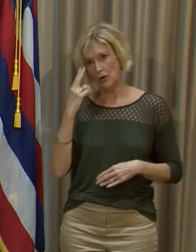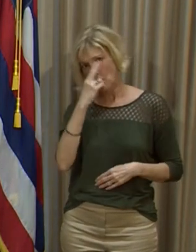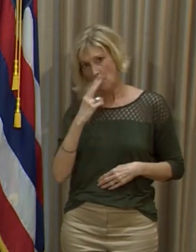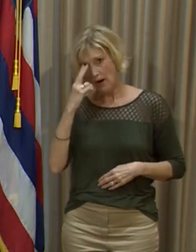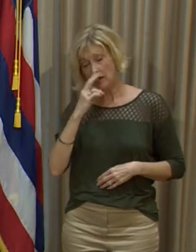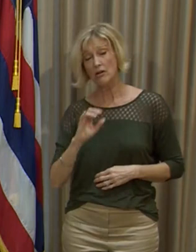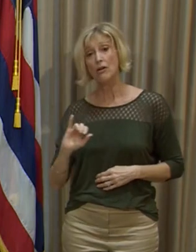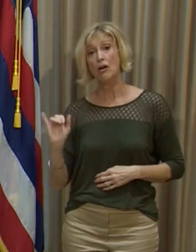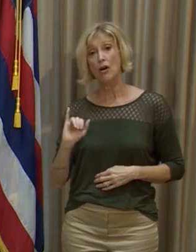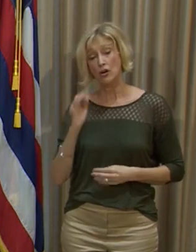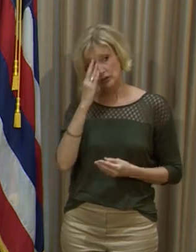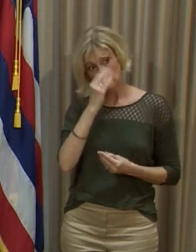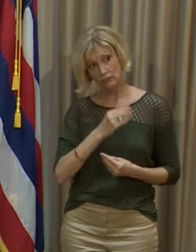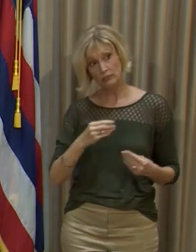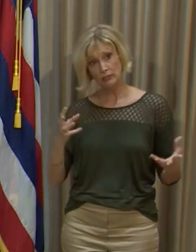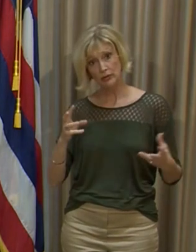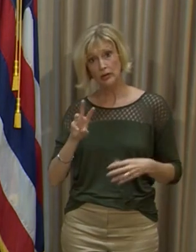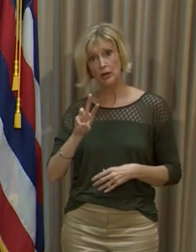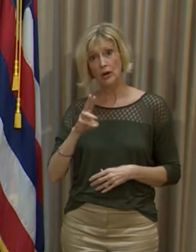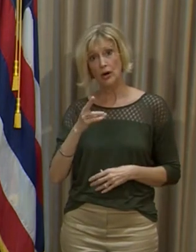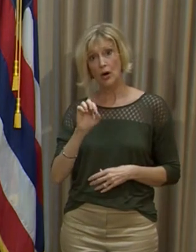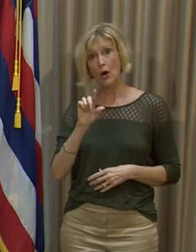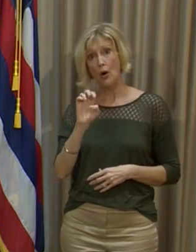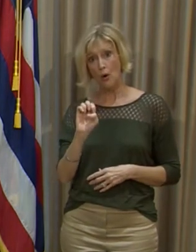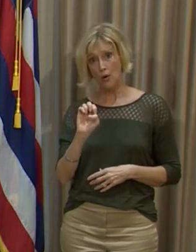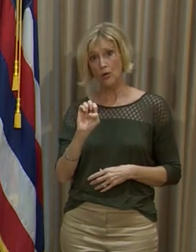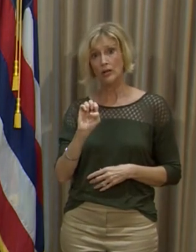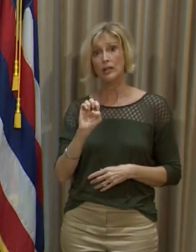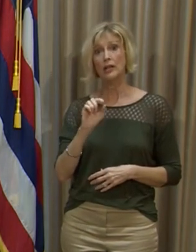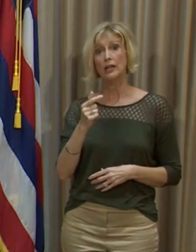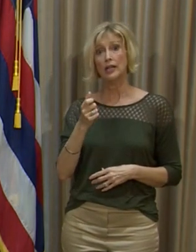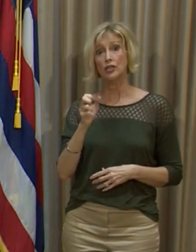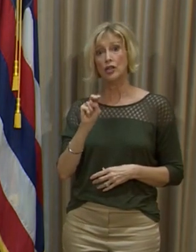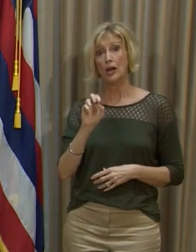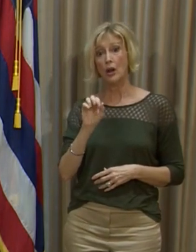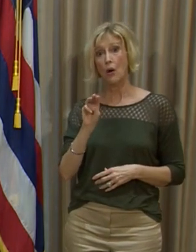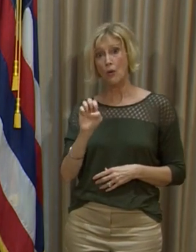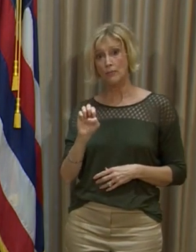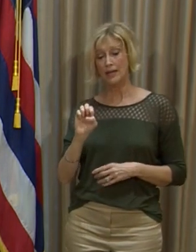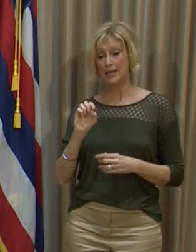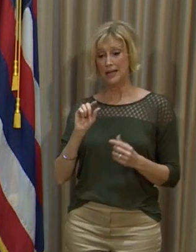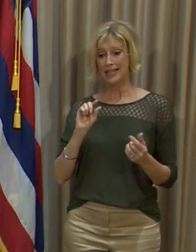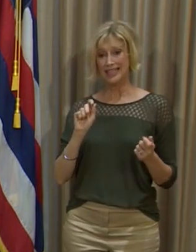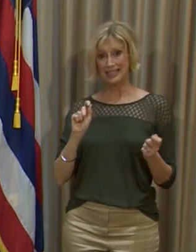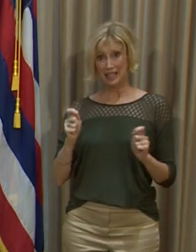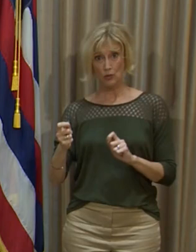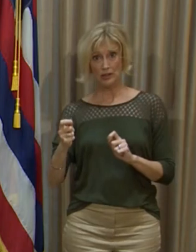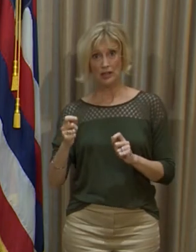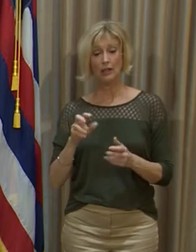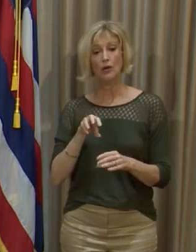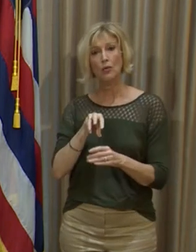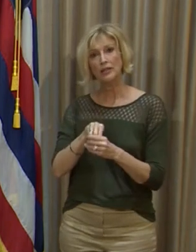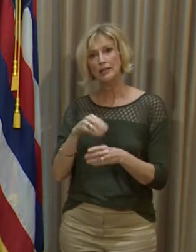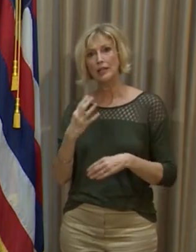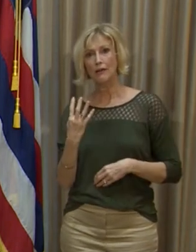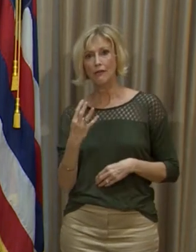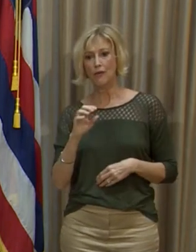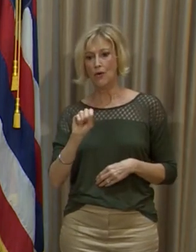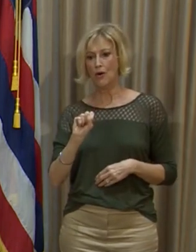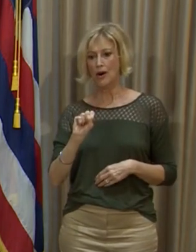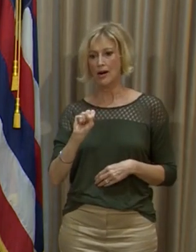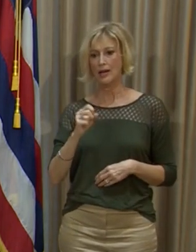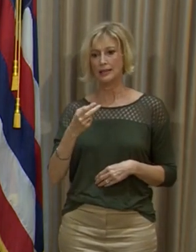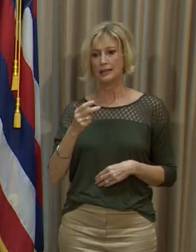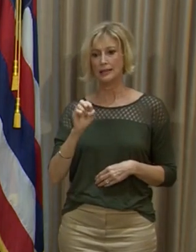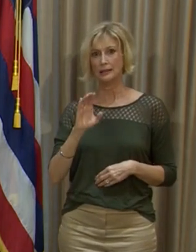reported that whole genome sequencing was being performed on four specimens containing a molecular